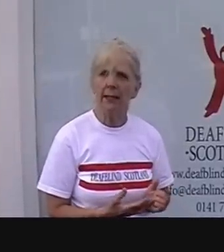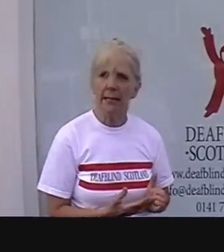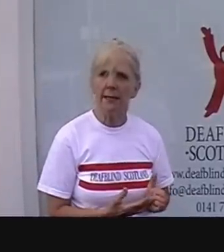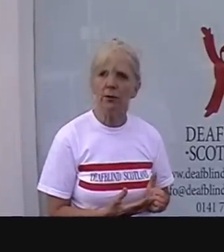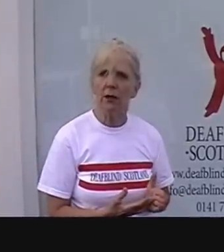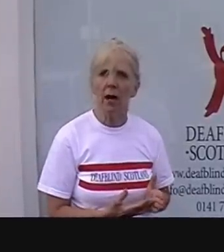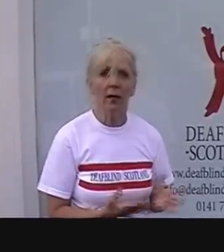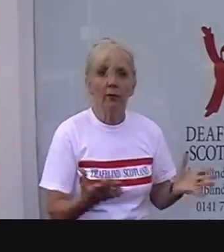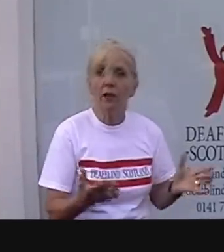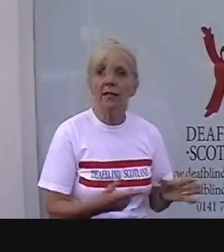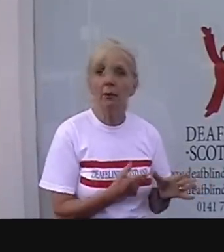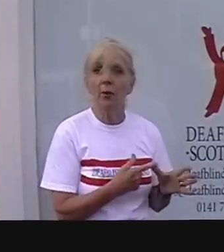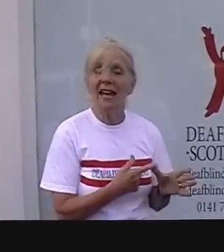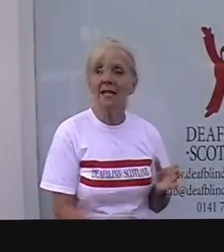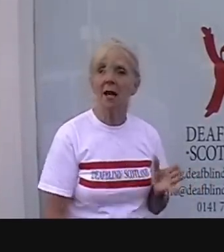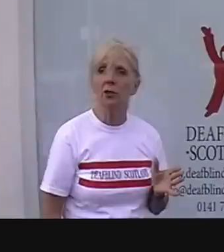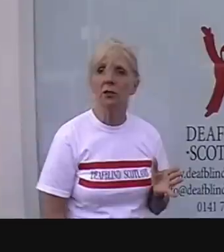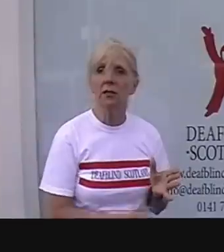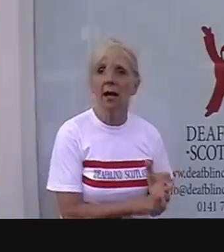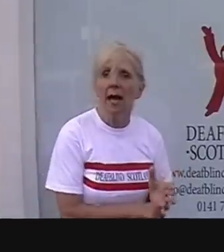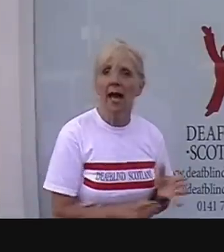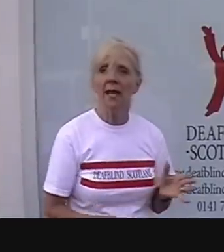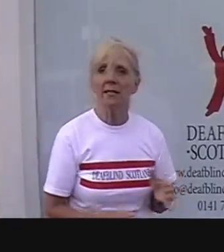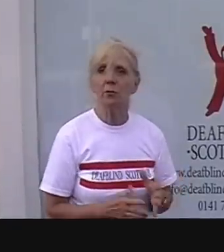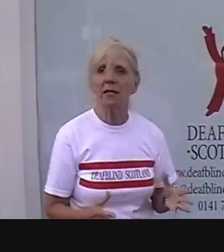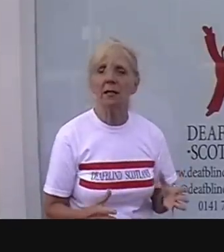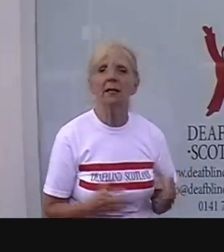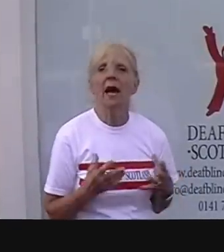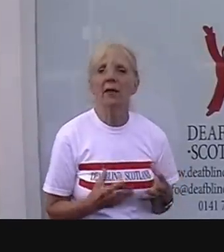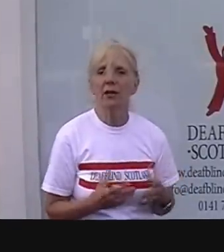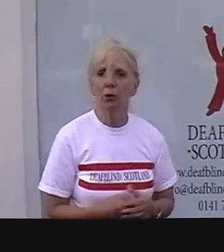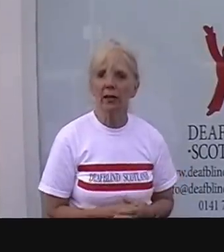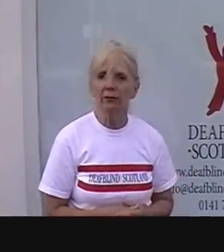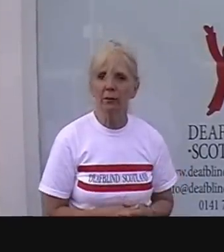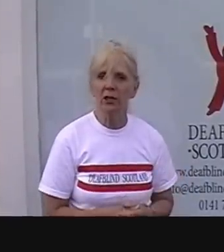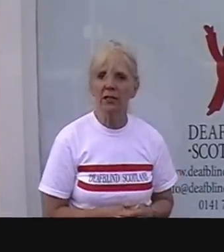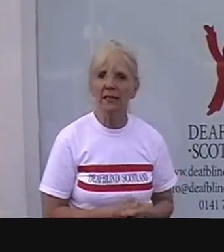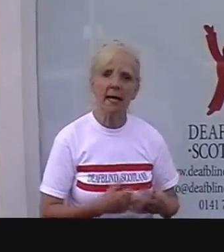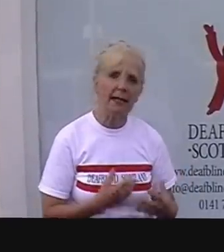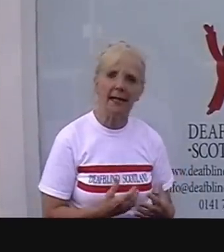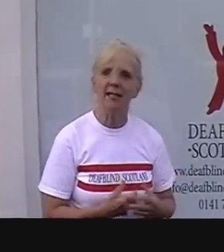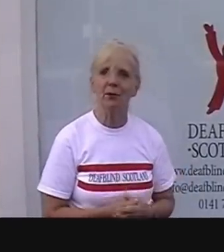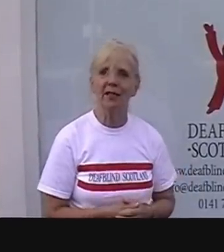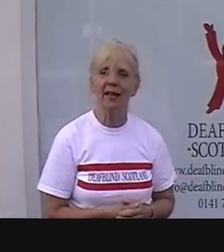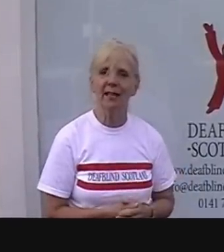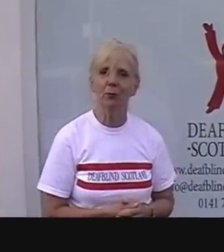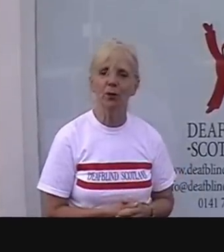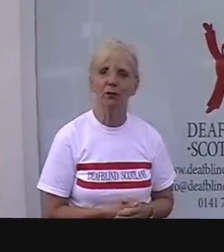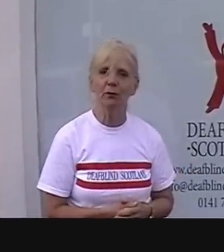great deal to Clark For example, A is Argentina S is Switzerland and that's all the information he needs and he gets what he wants from